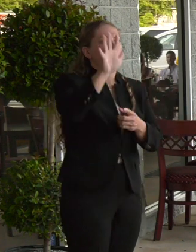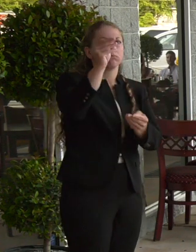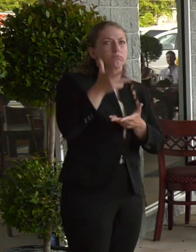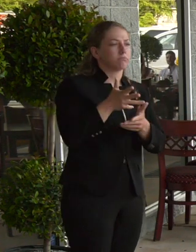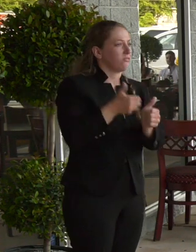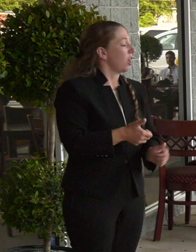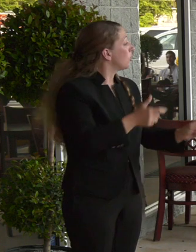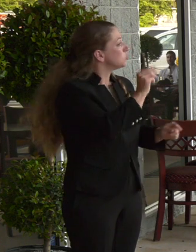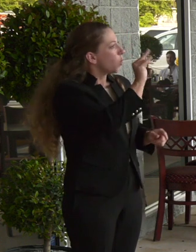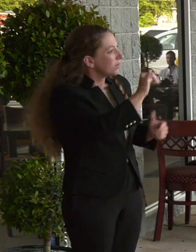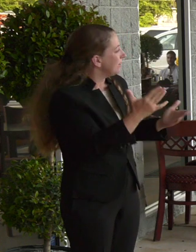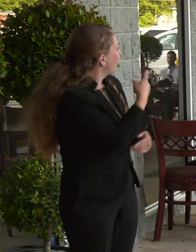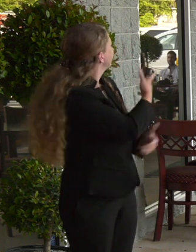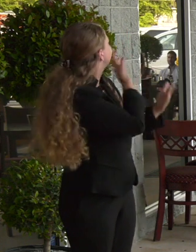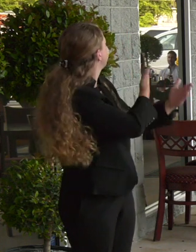Tony. Tony. Thank you.